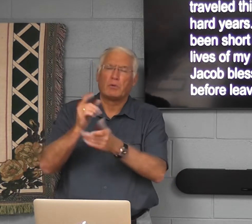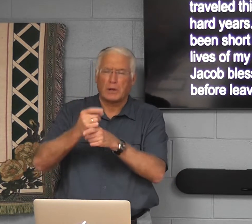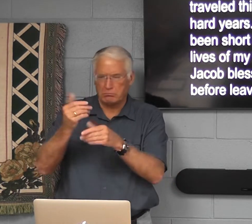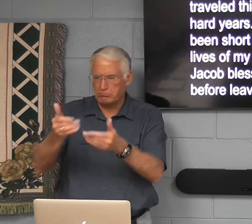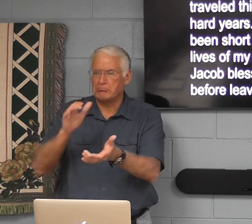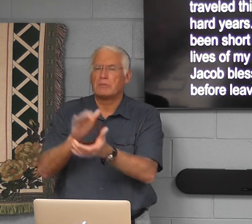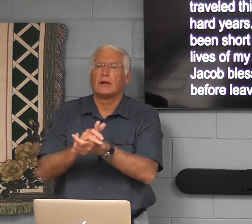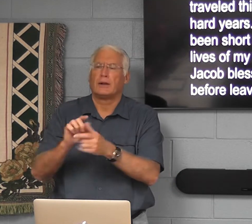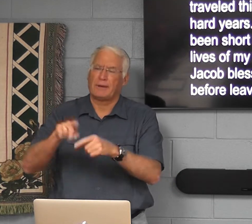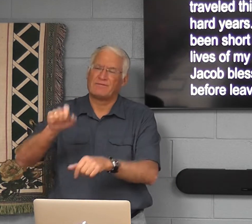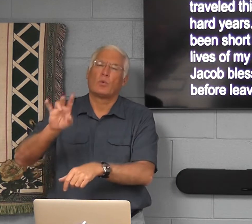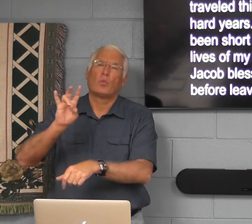Yeah.